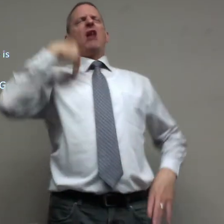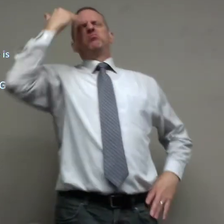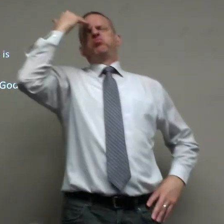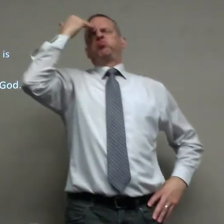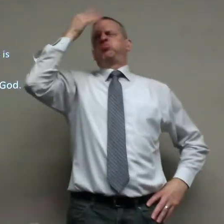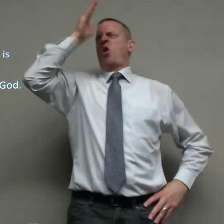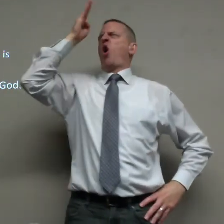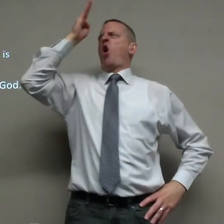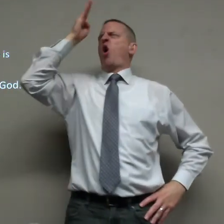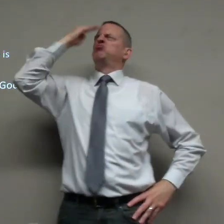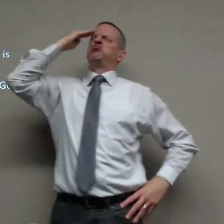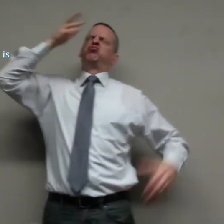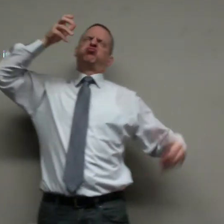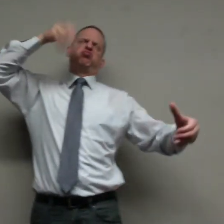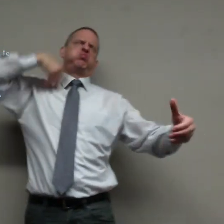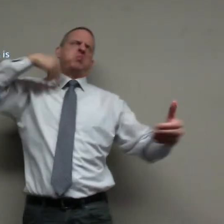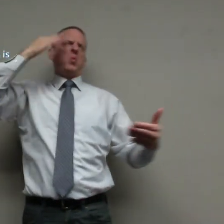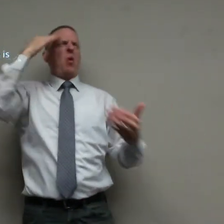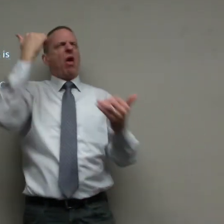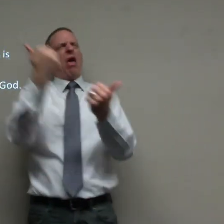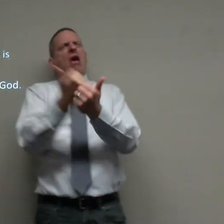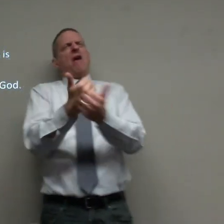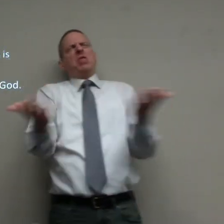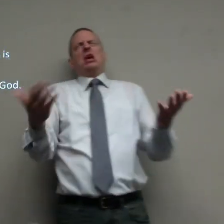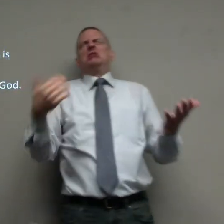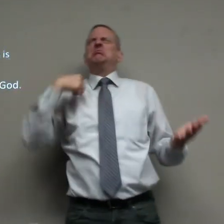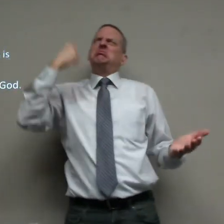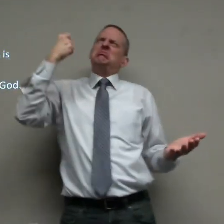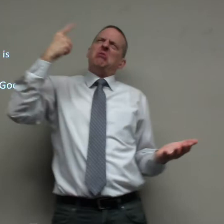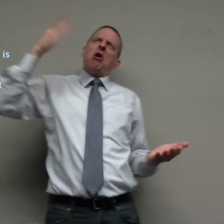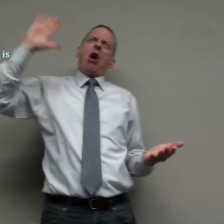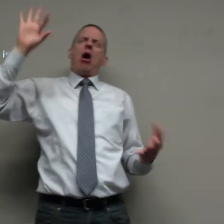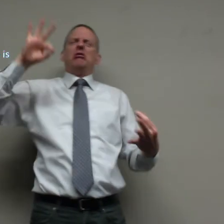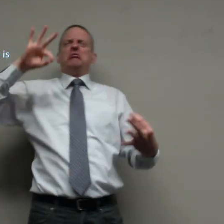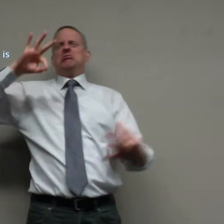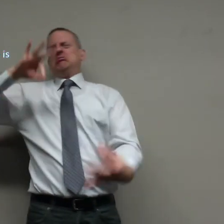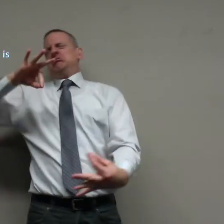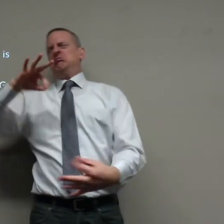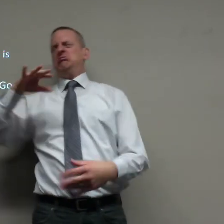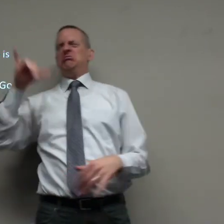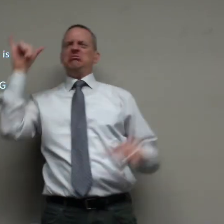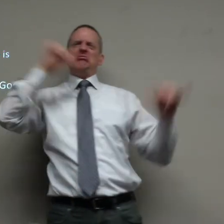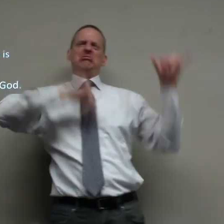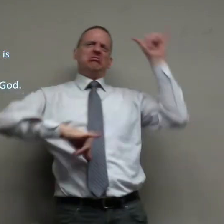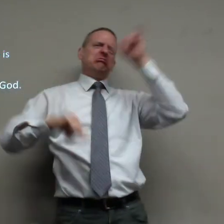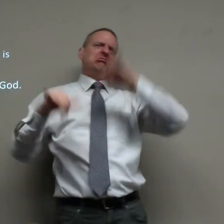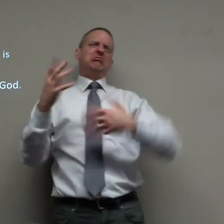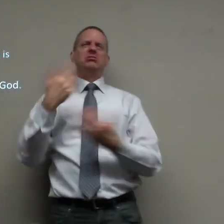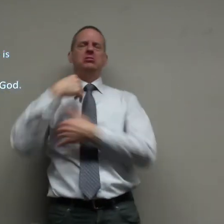no one already knows God and knows everything about him or completely understands him